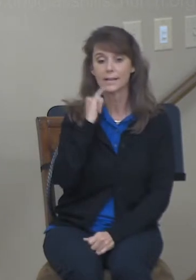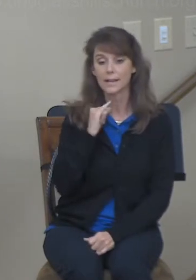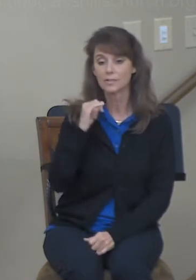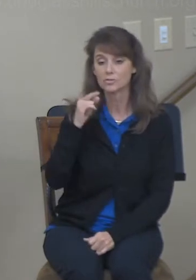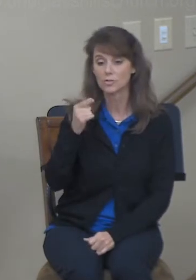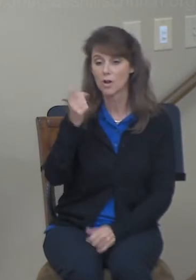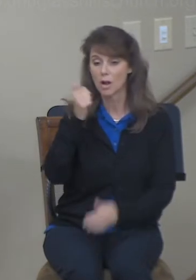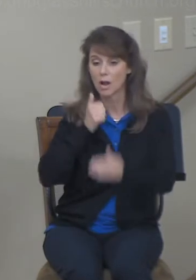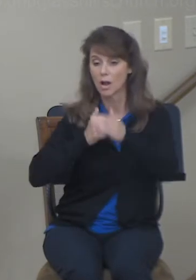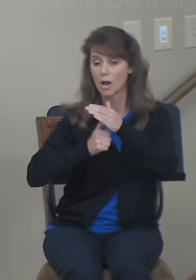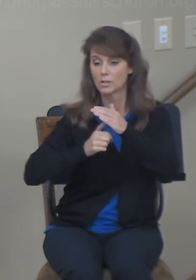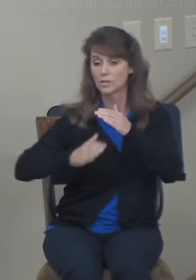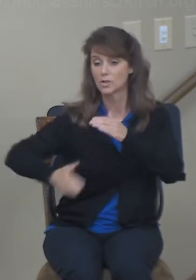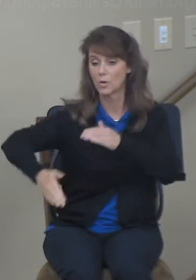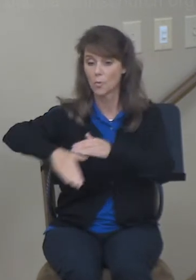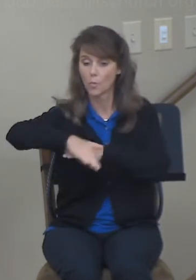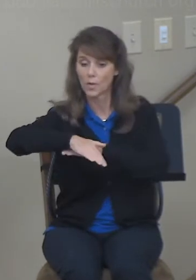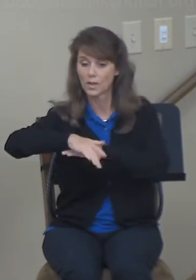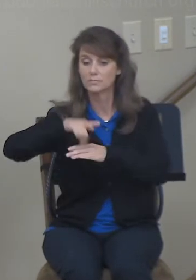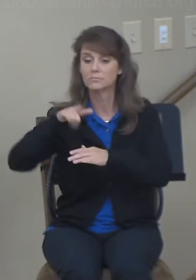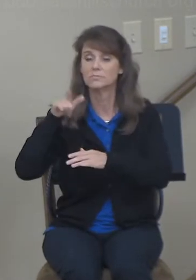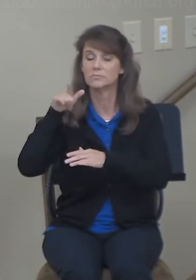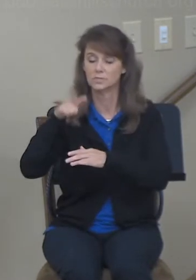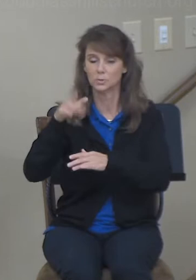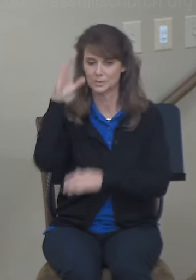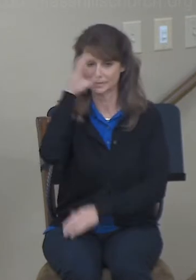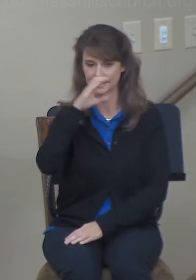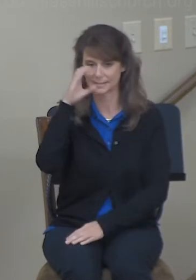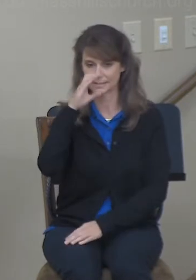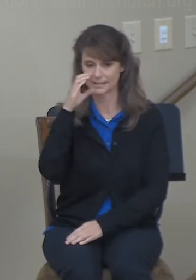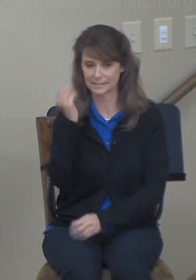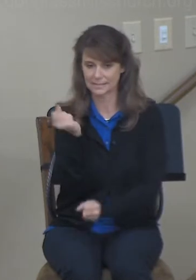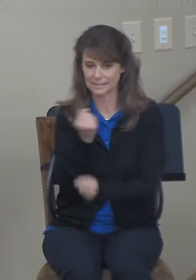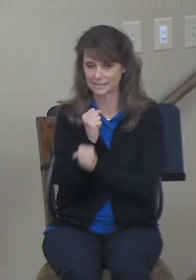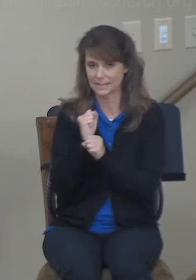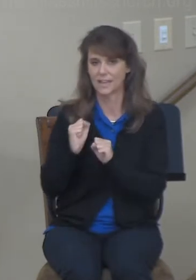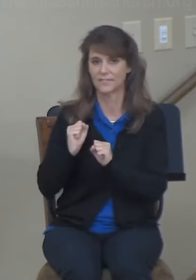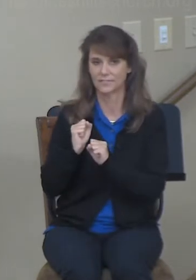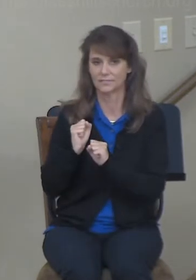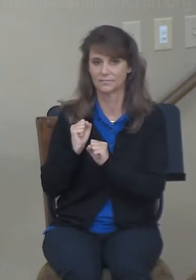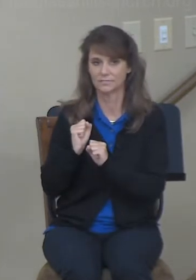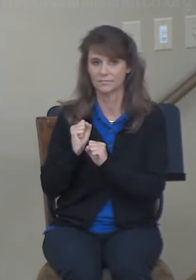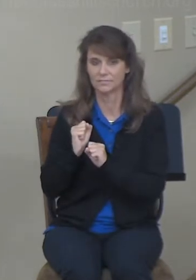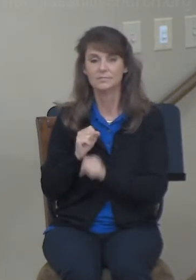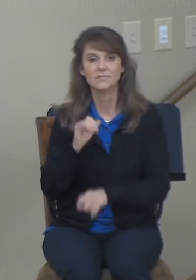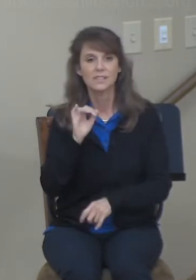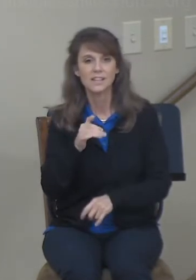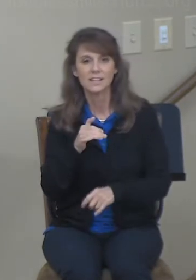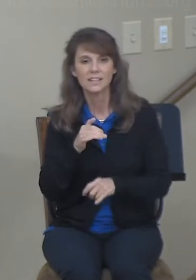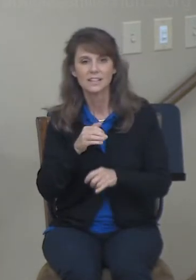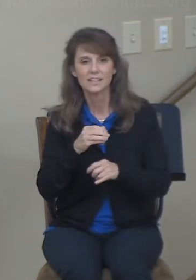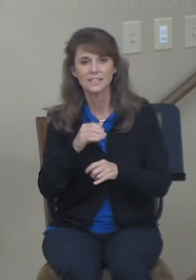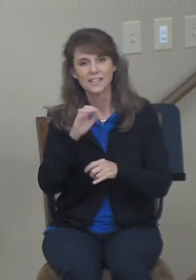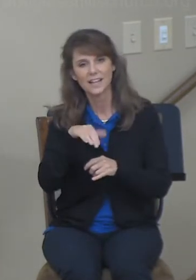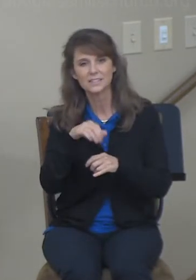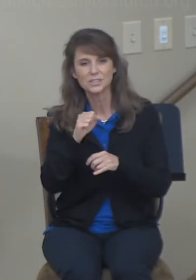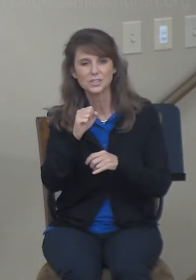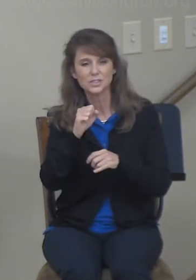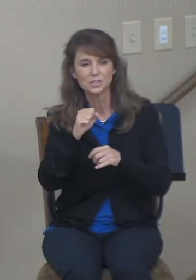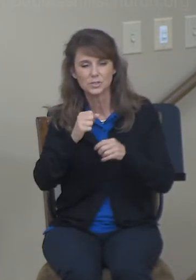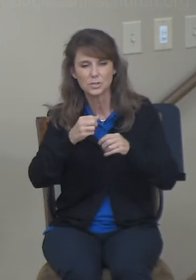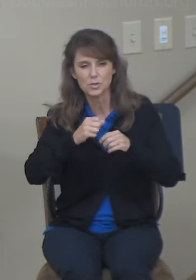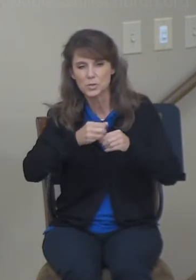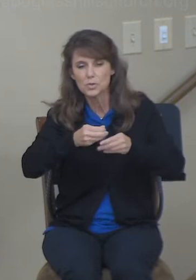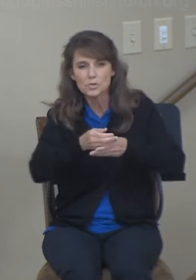wings you have come to seek refuge. The same idea, this idea of spread your recovering, it's literally the idea of spread